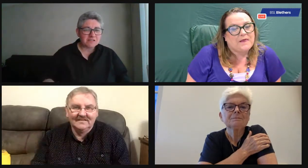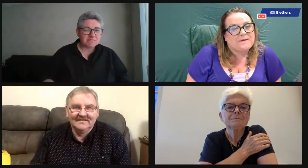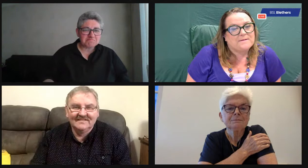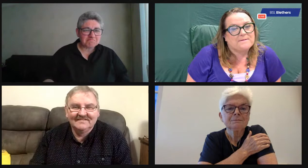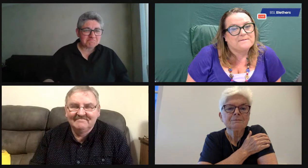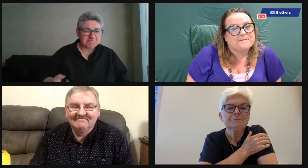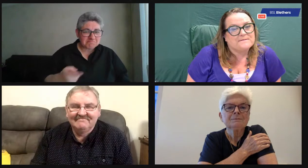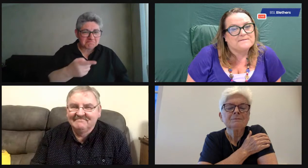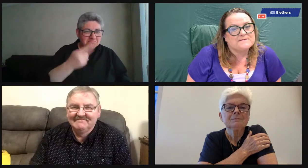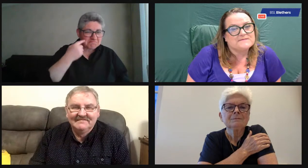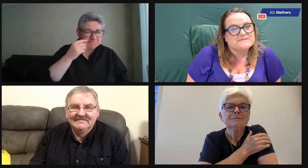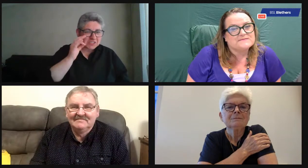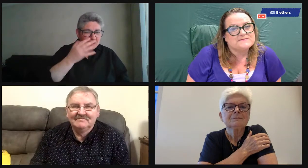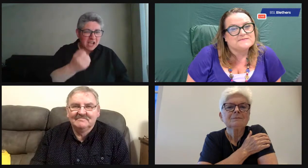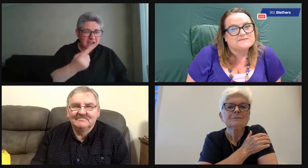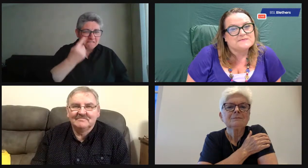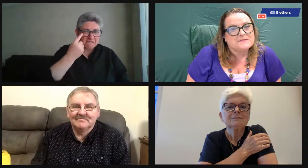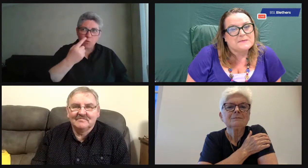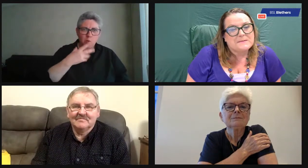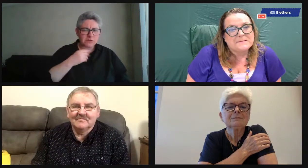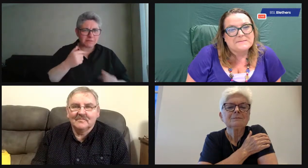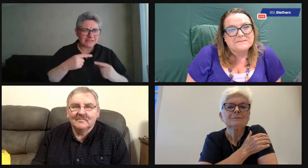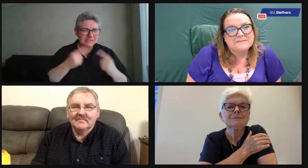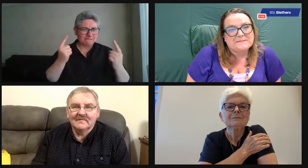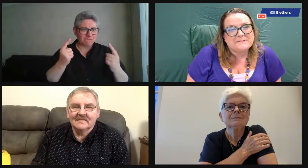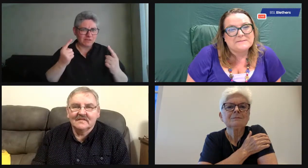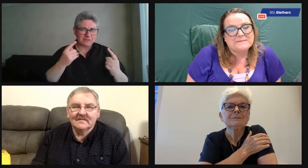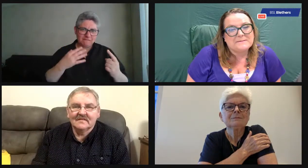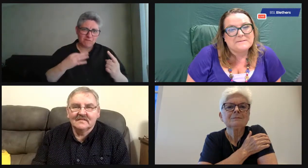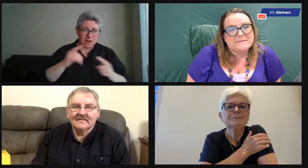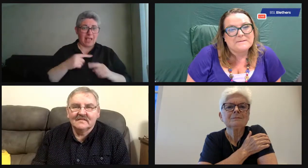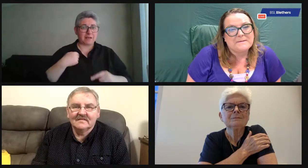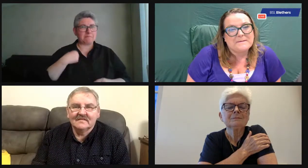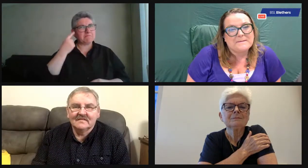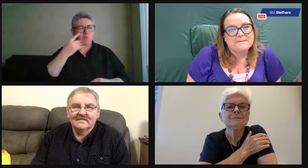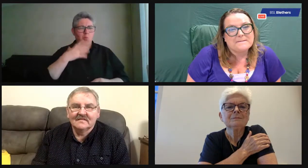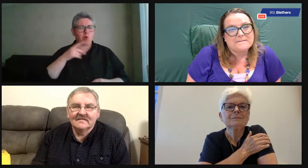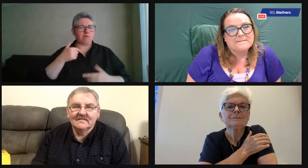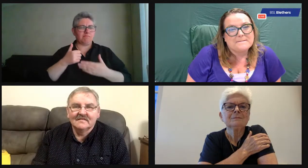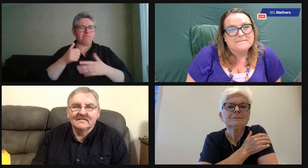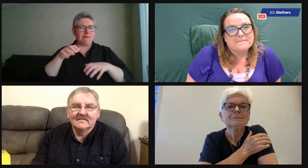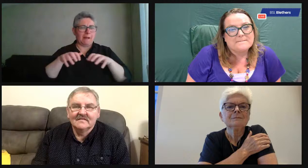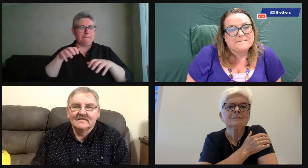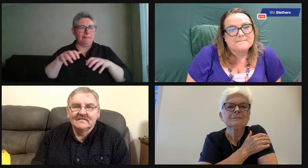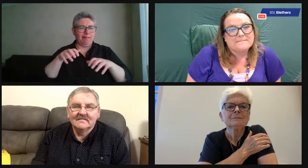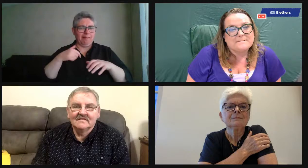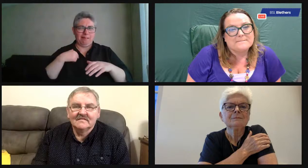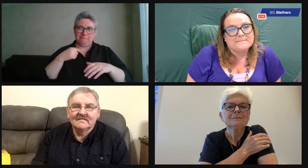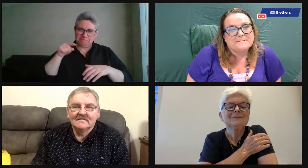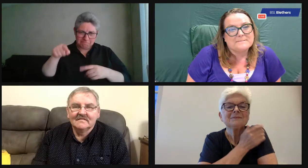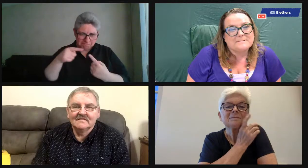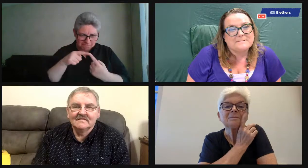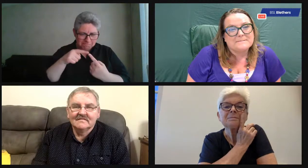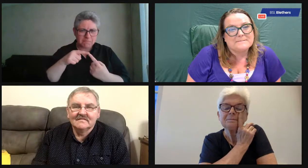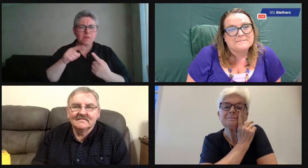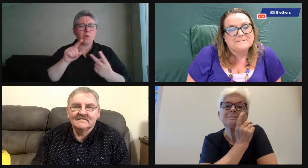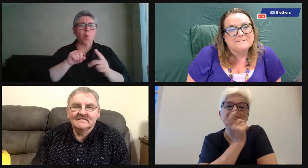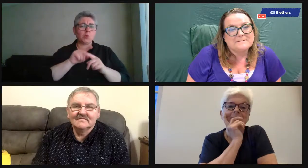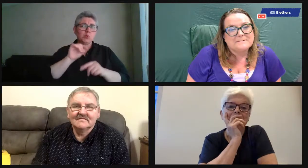horizon? Anything new and different? New? Yeah. Anything new and different? Anything that you're thinking, right, I'm going to